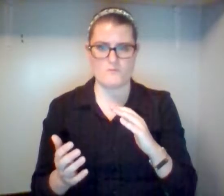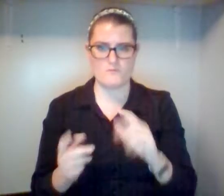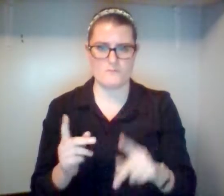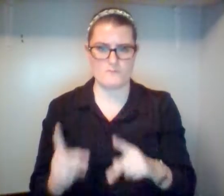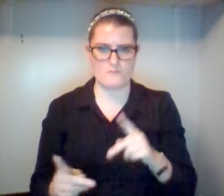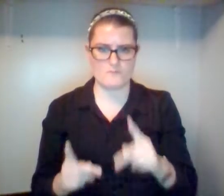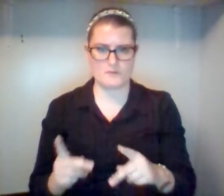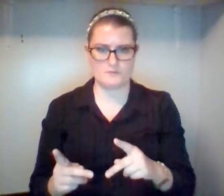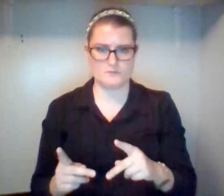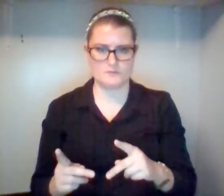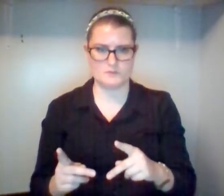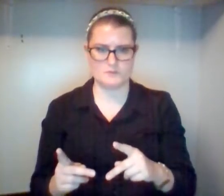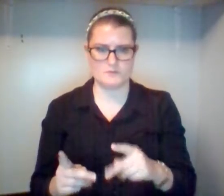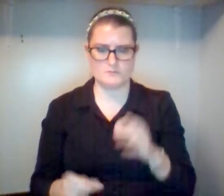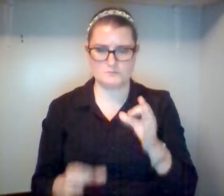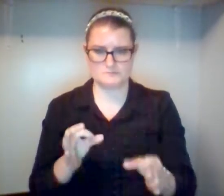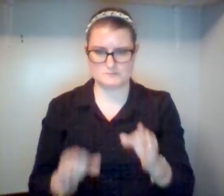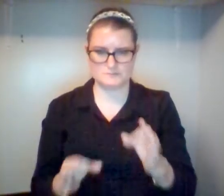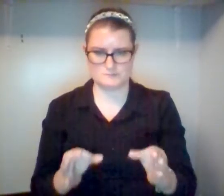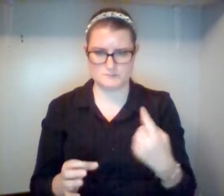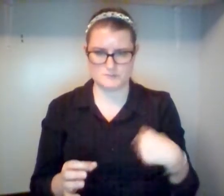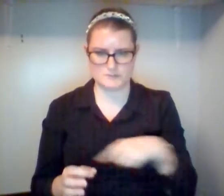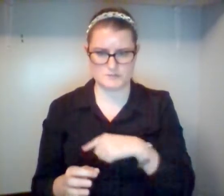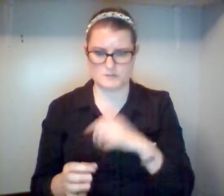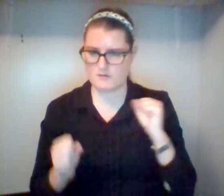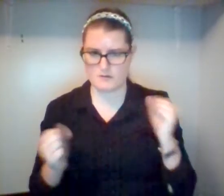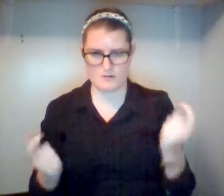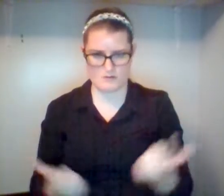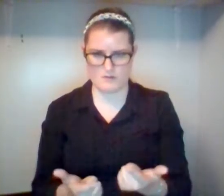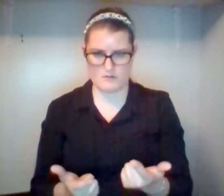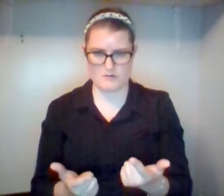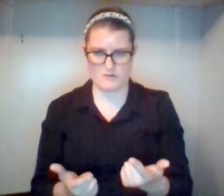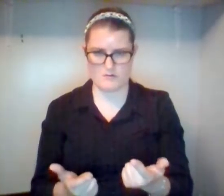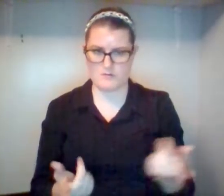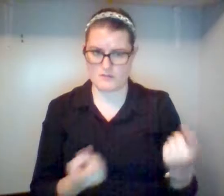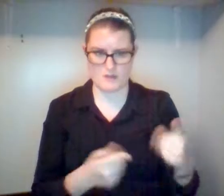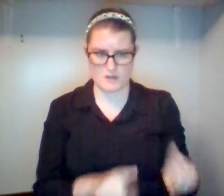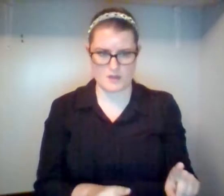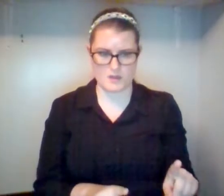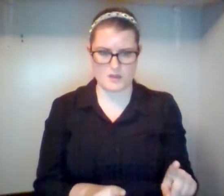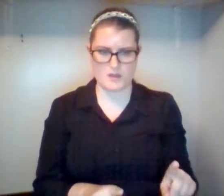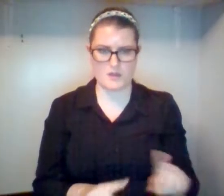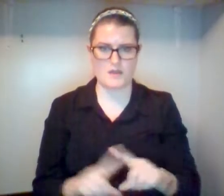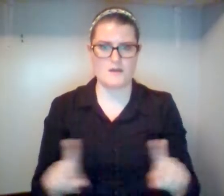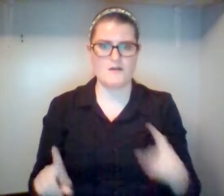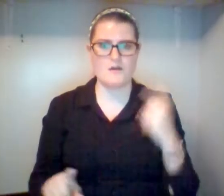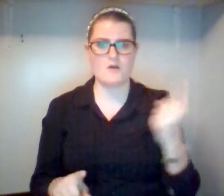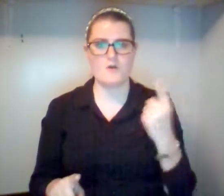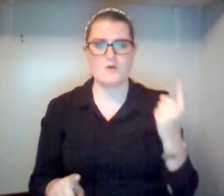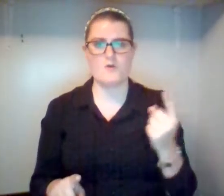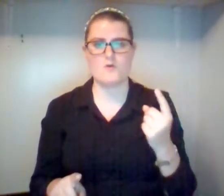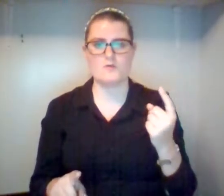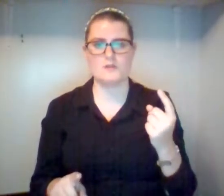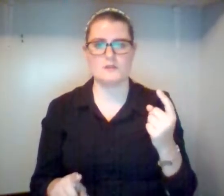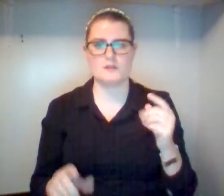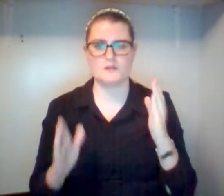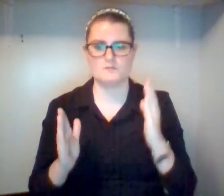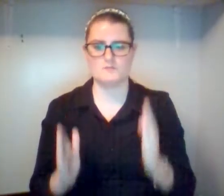the disciple to be like his teacher and the servant like his master. If they call the master of the house Beelzebul, how much more will they malign